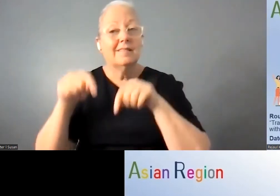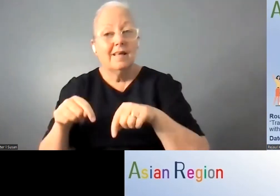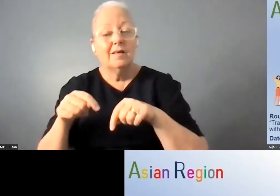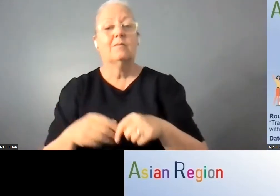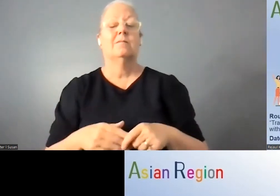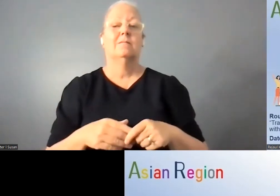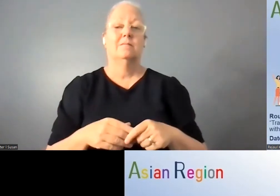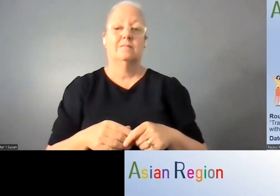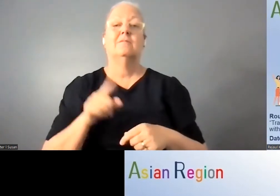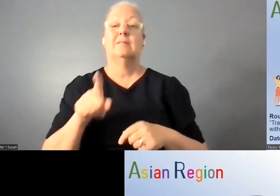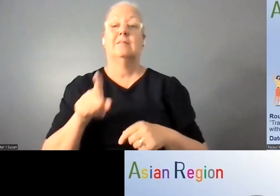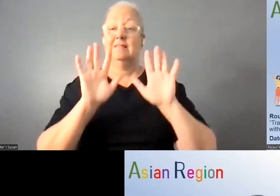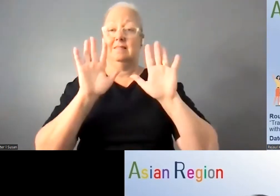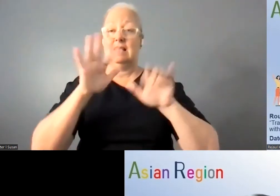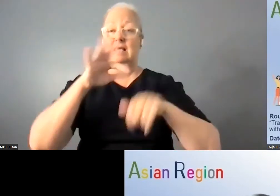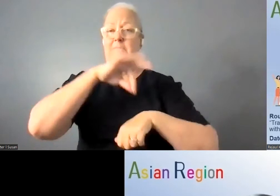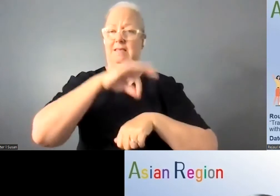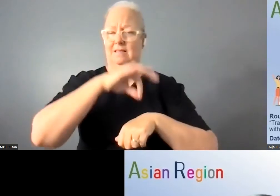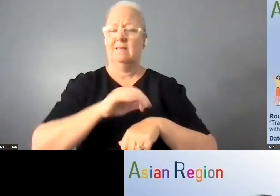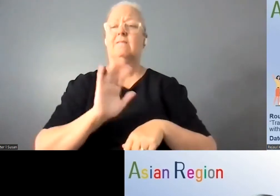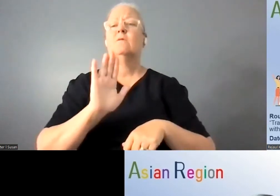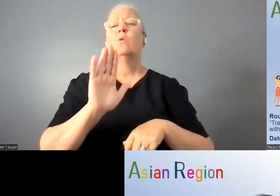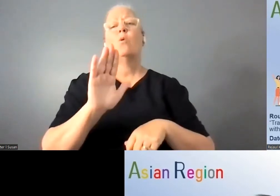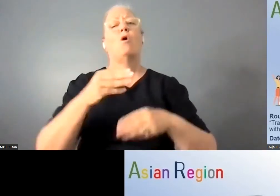have 10 minutes for your submission.